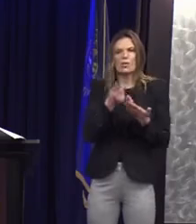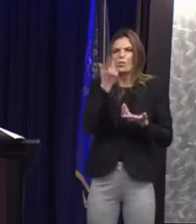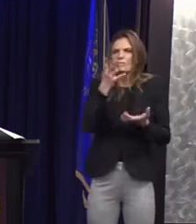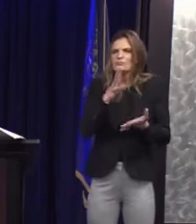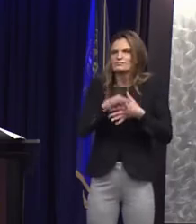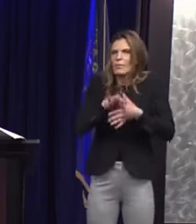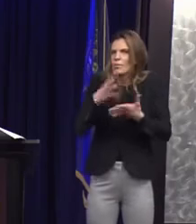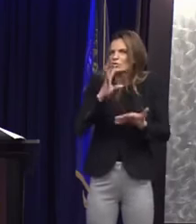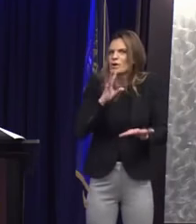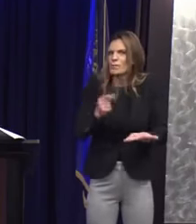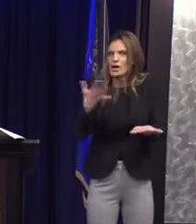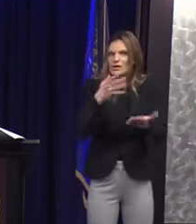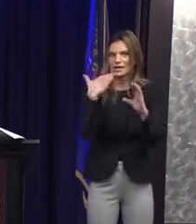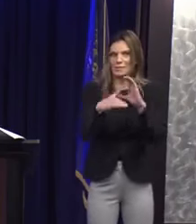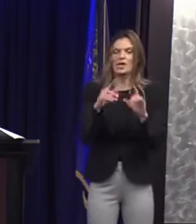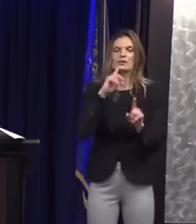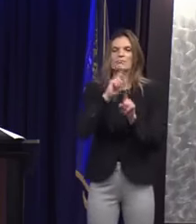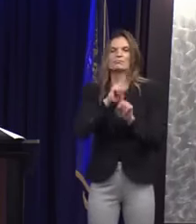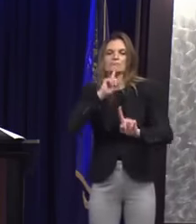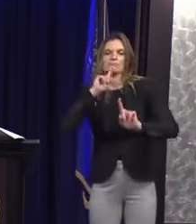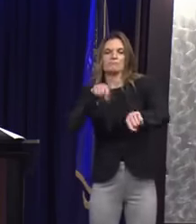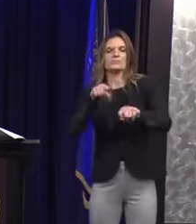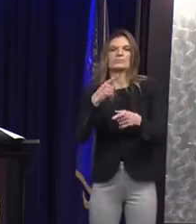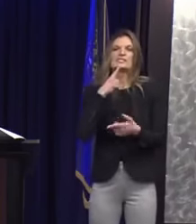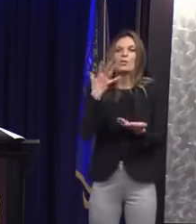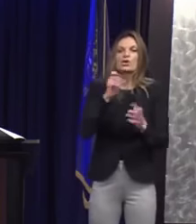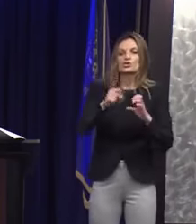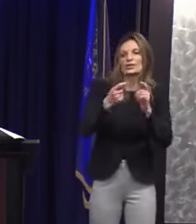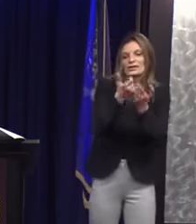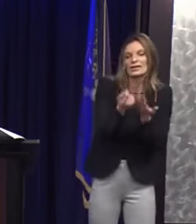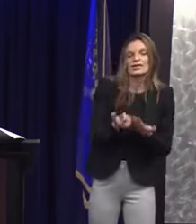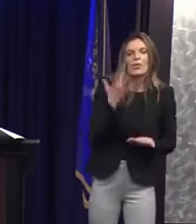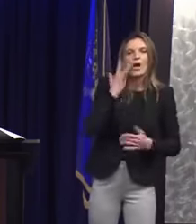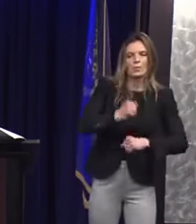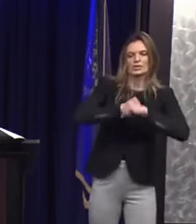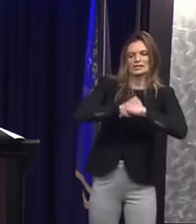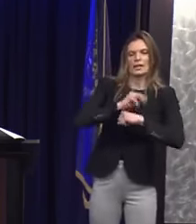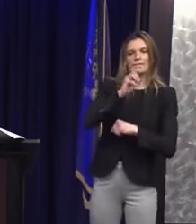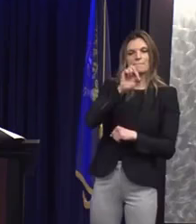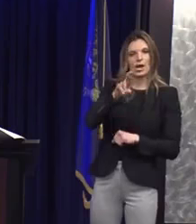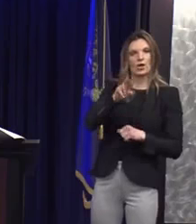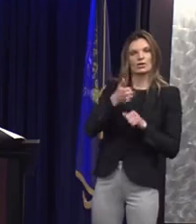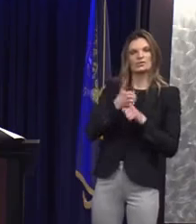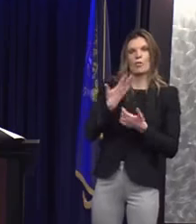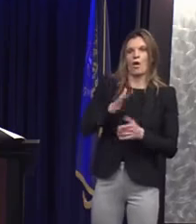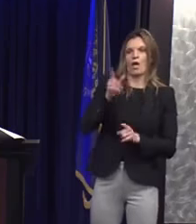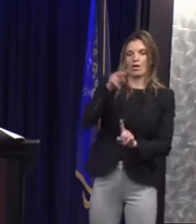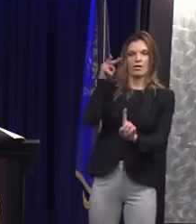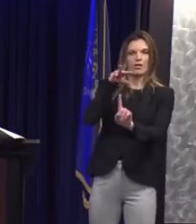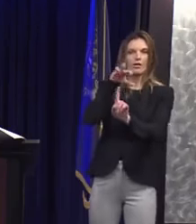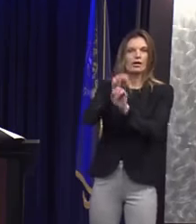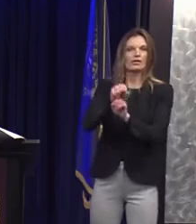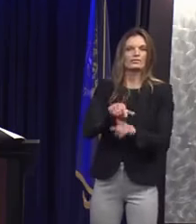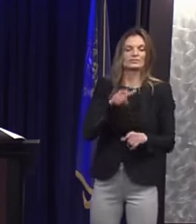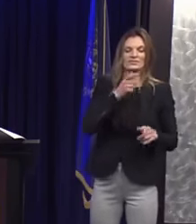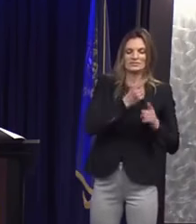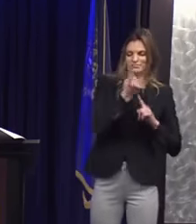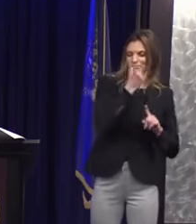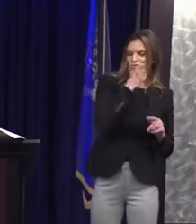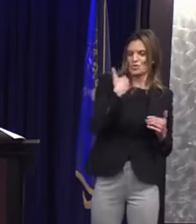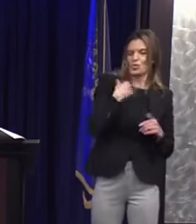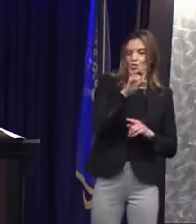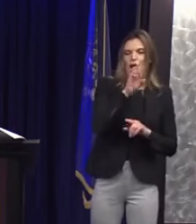correspondence to protect the mayor following a public display of video footage by Robert Carmack,